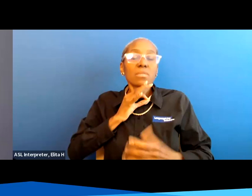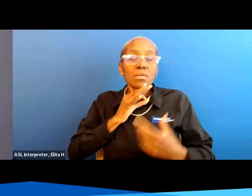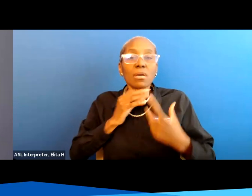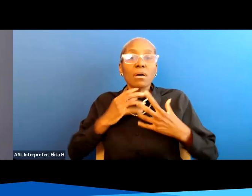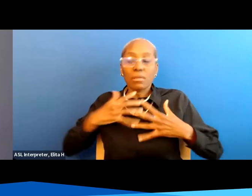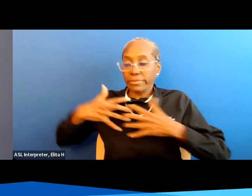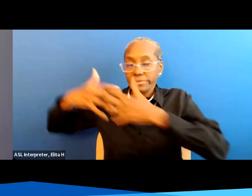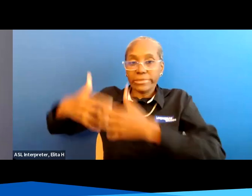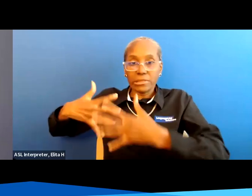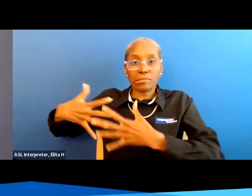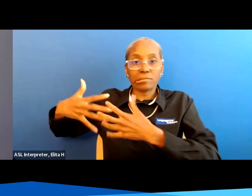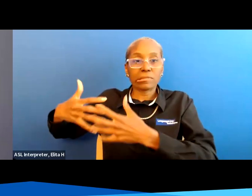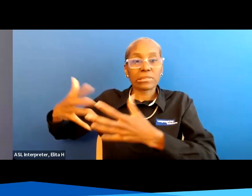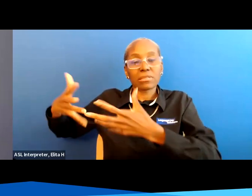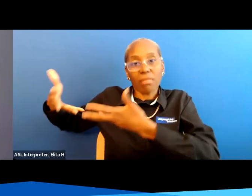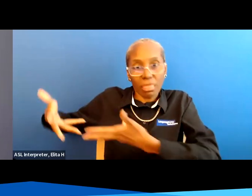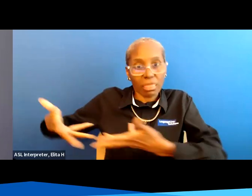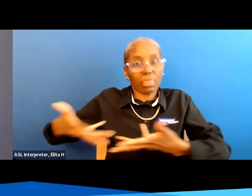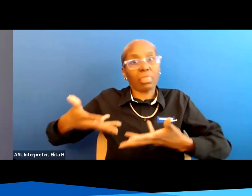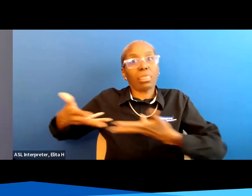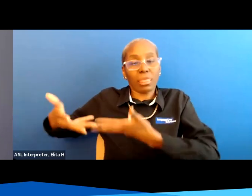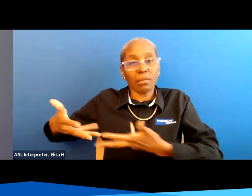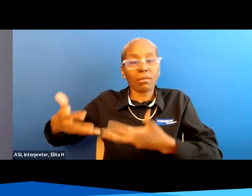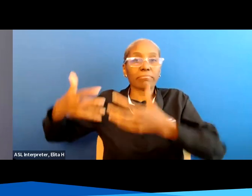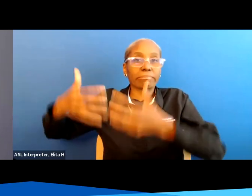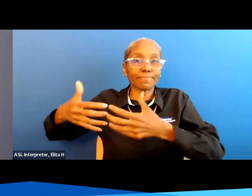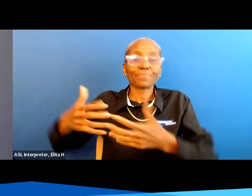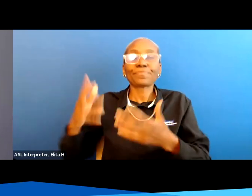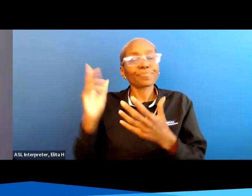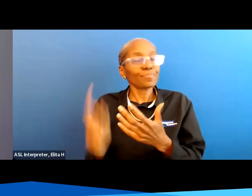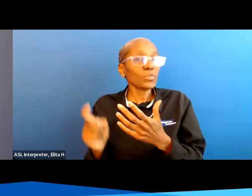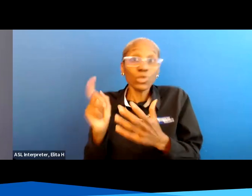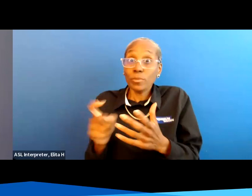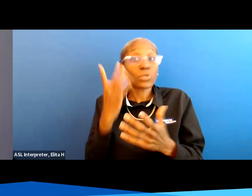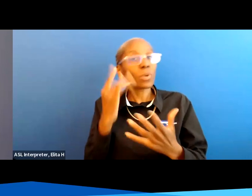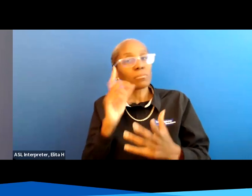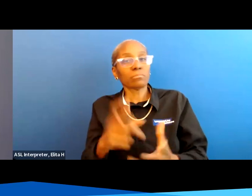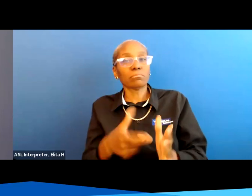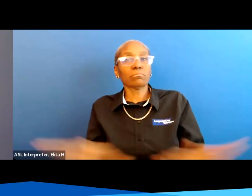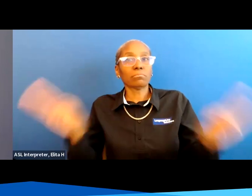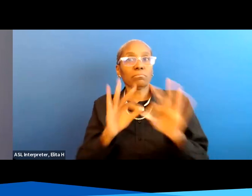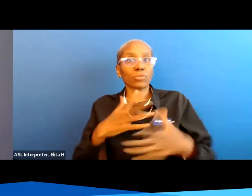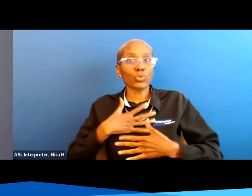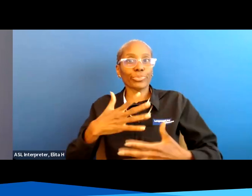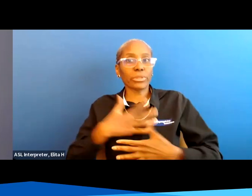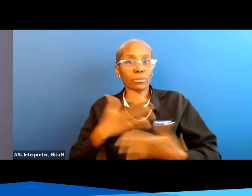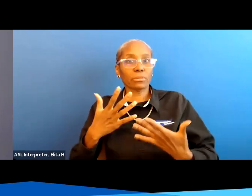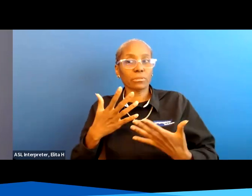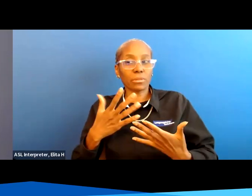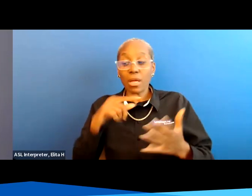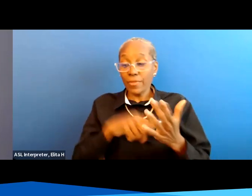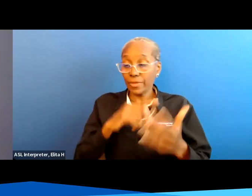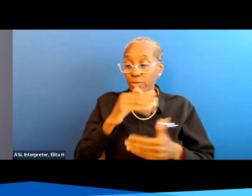ventilator they've got this big heavy thing they have to bulk around and you have to have it because you have to breathe right and so this is a